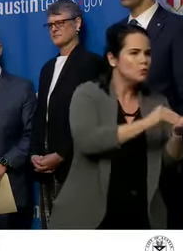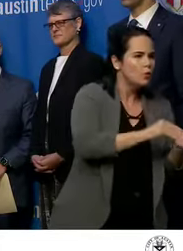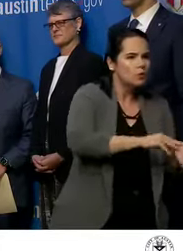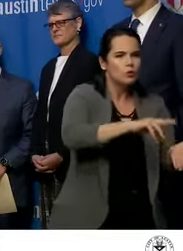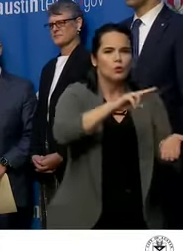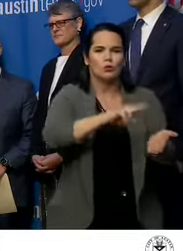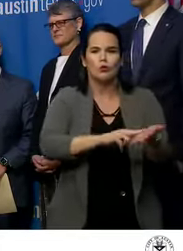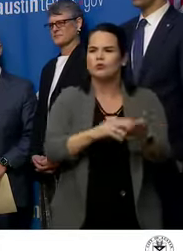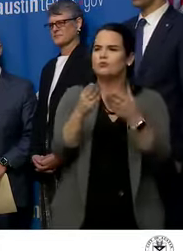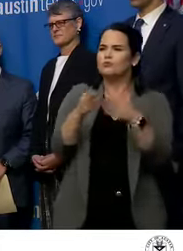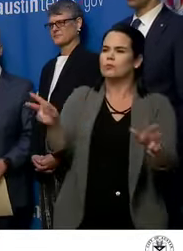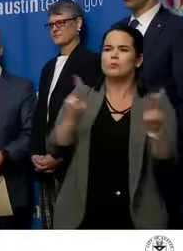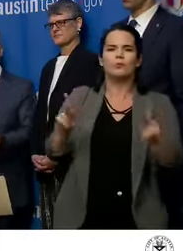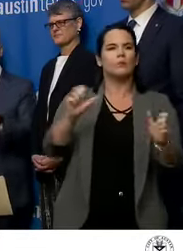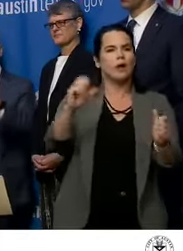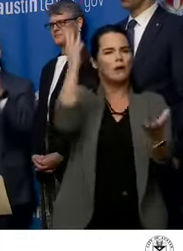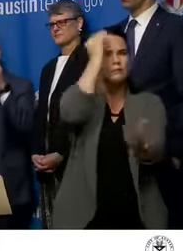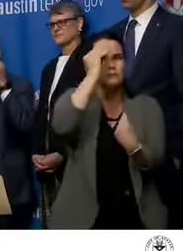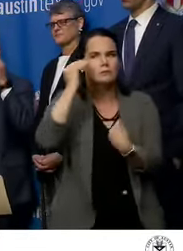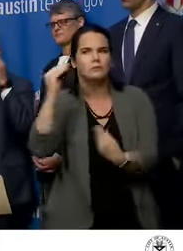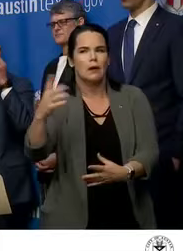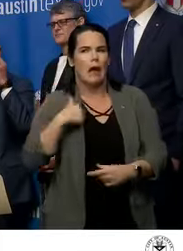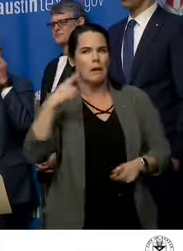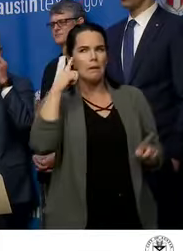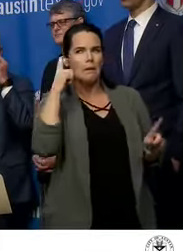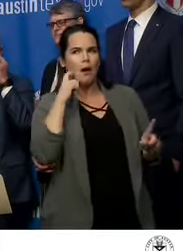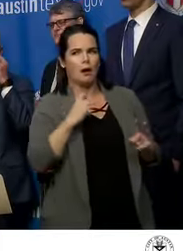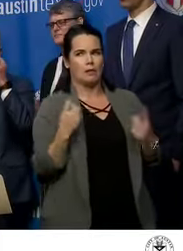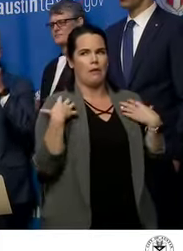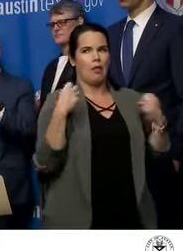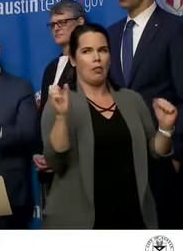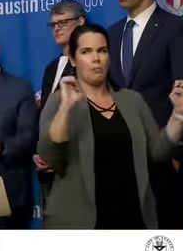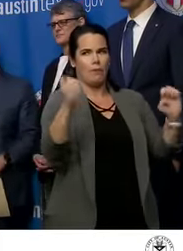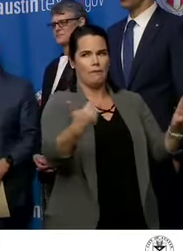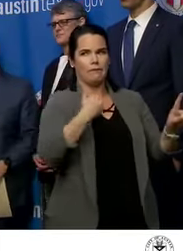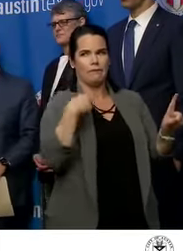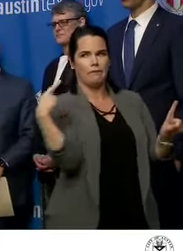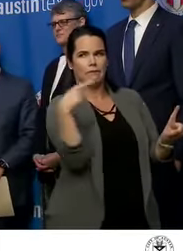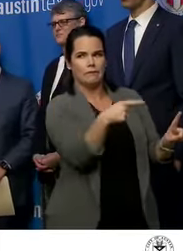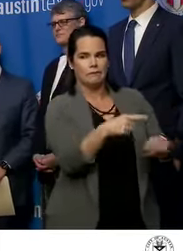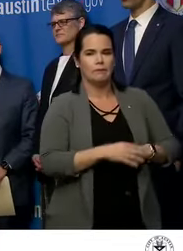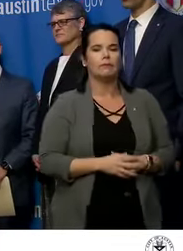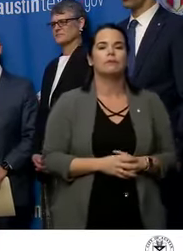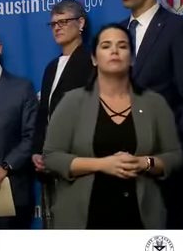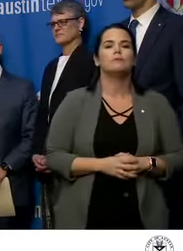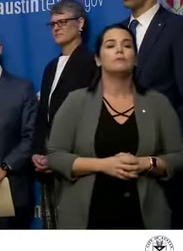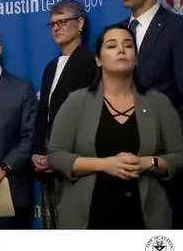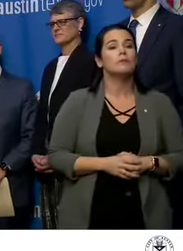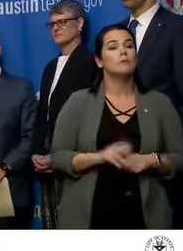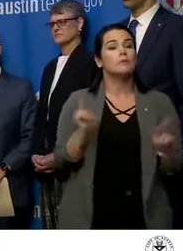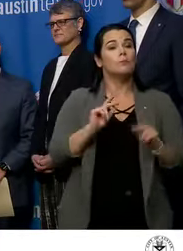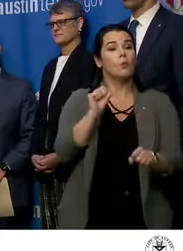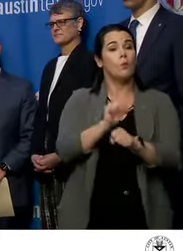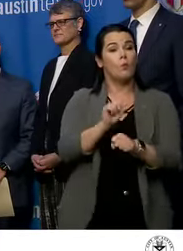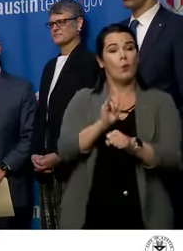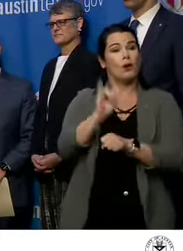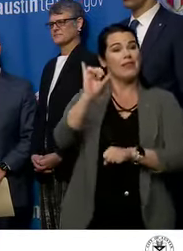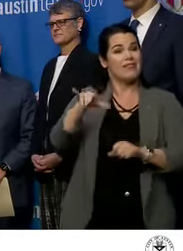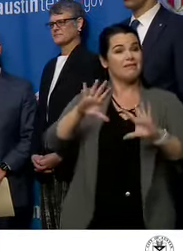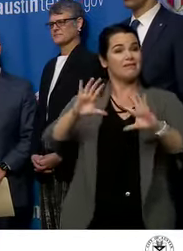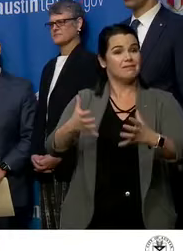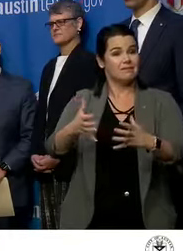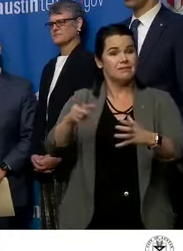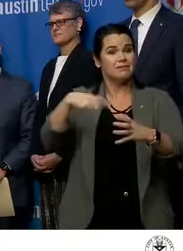report suspected public health emergencies. The department staff that are working in this area